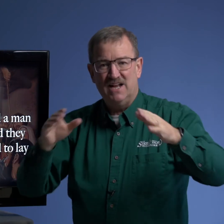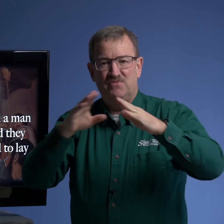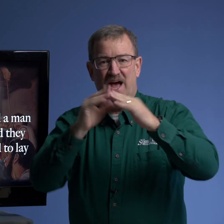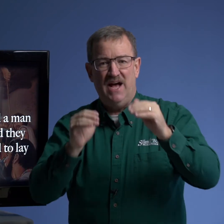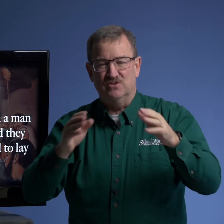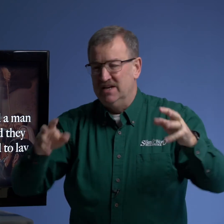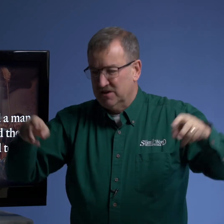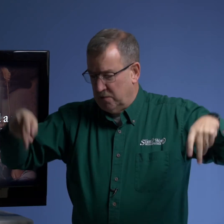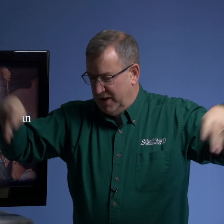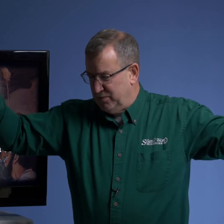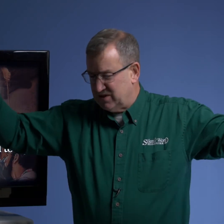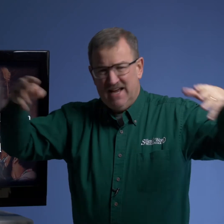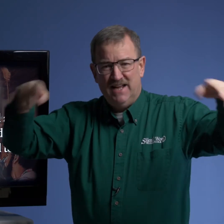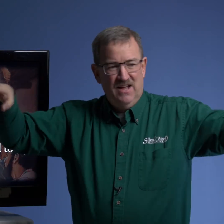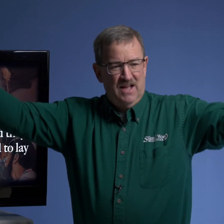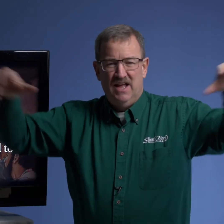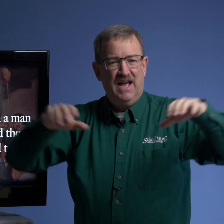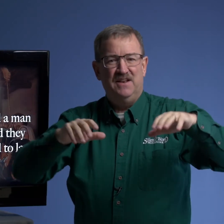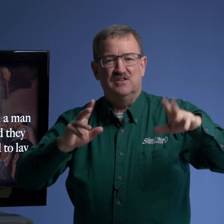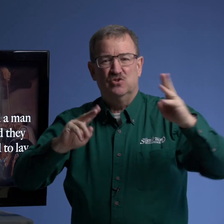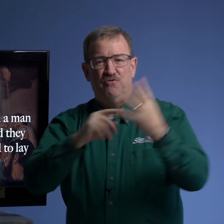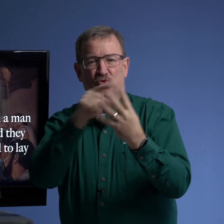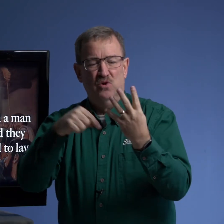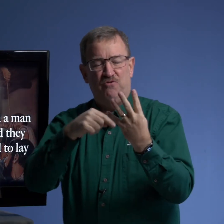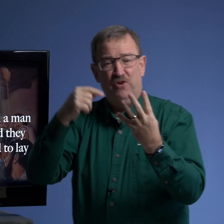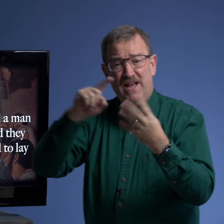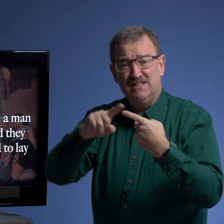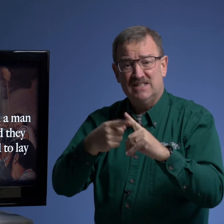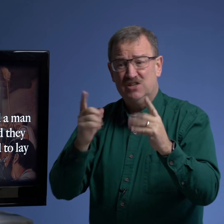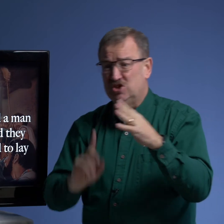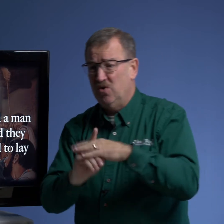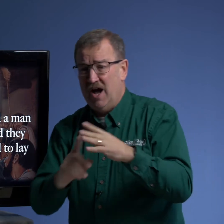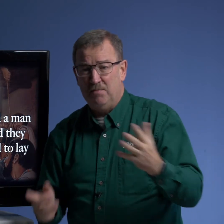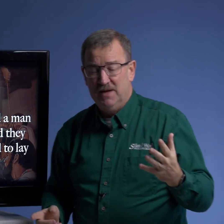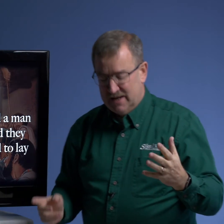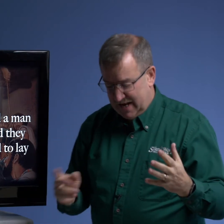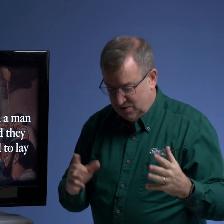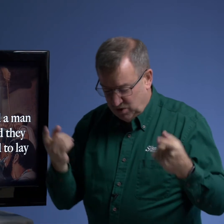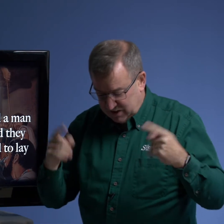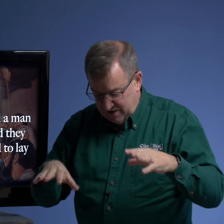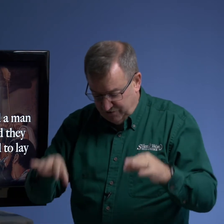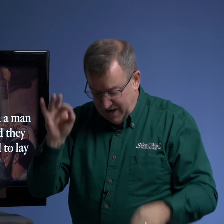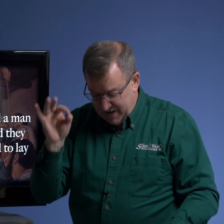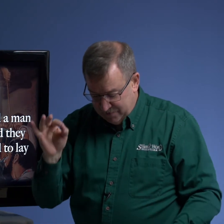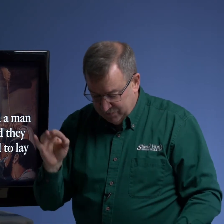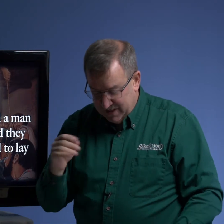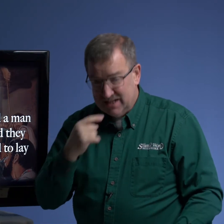of the house there were people standing and so the four friends they show up and what they find it